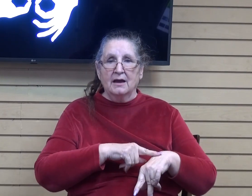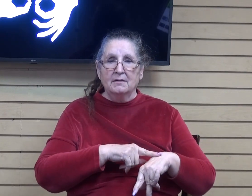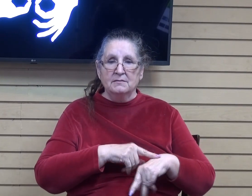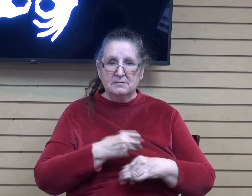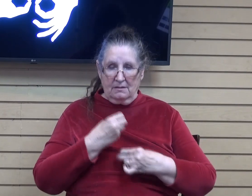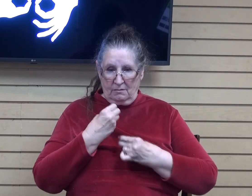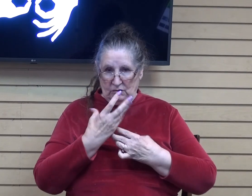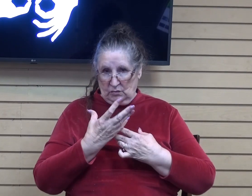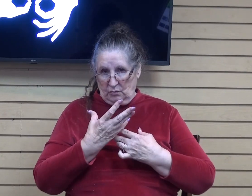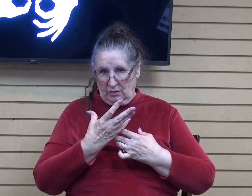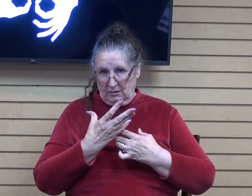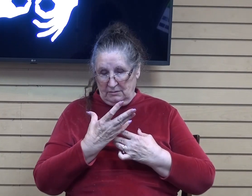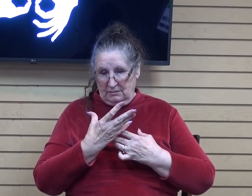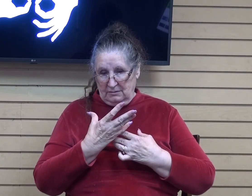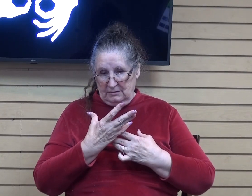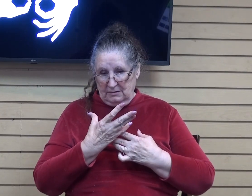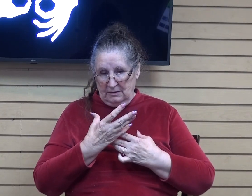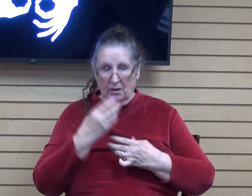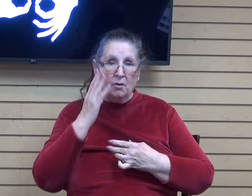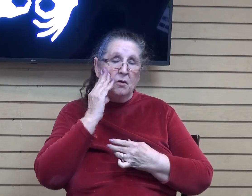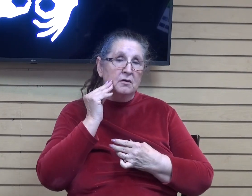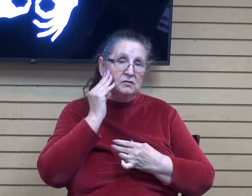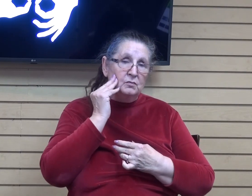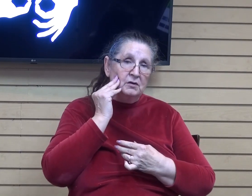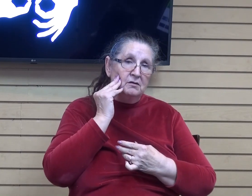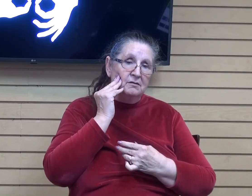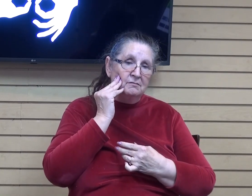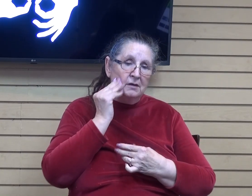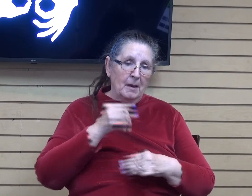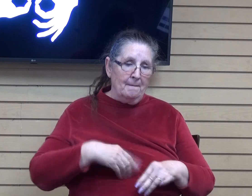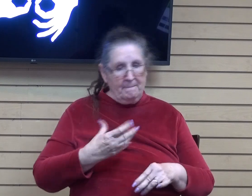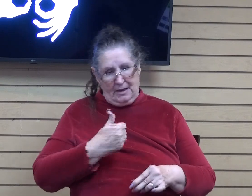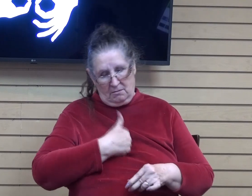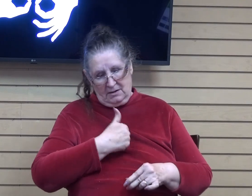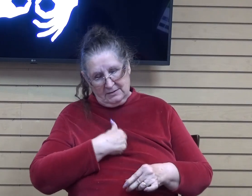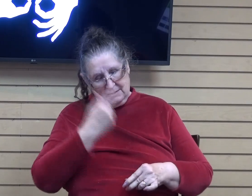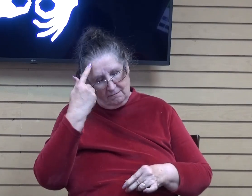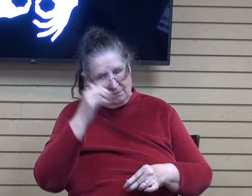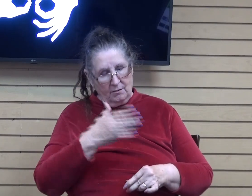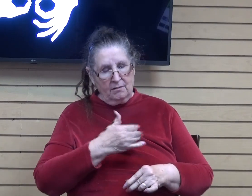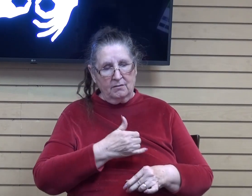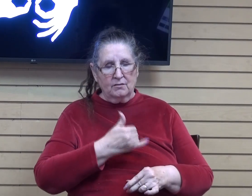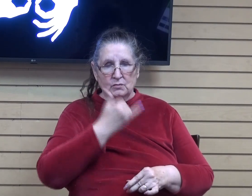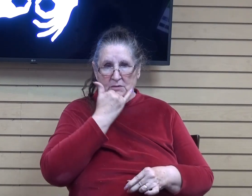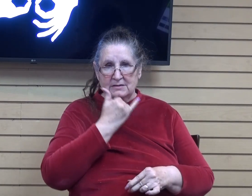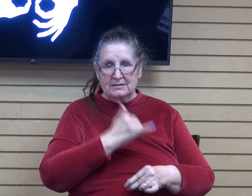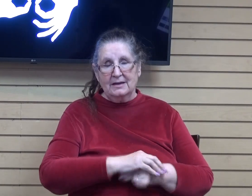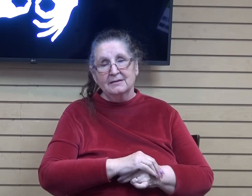you know or experienced being mad at myself for those those moments um